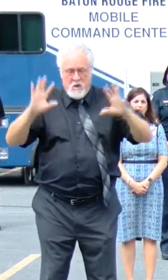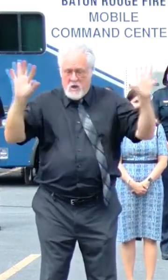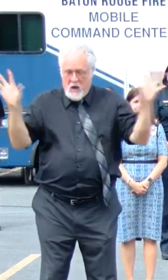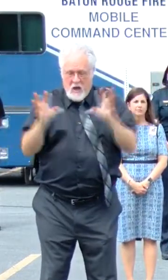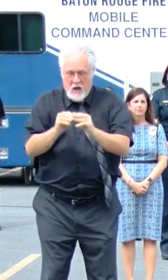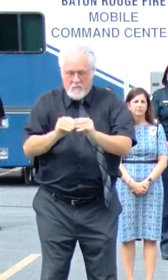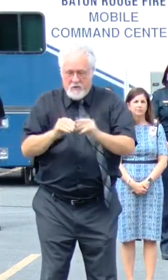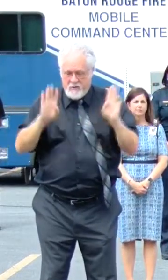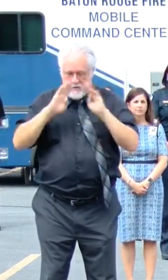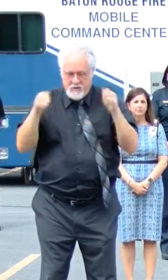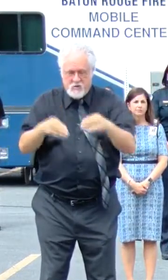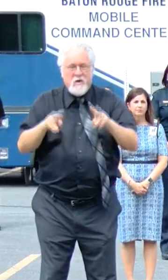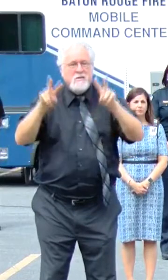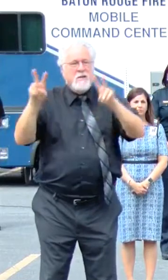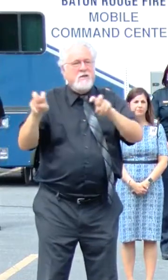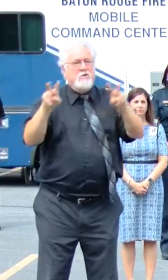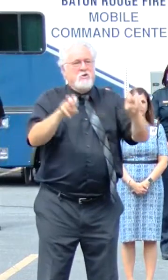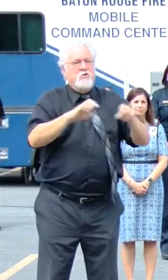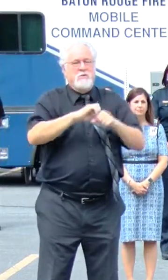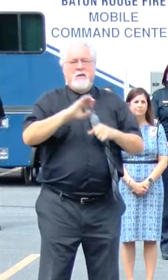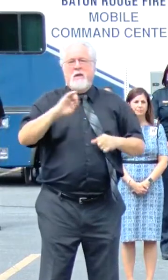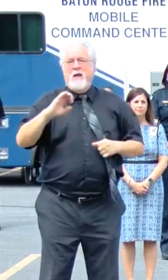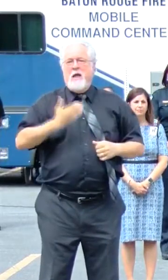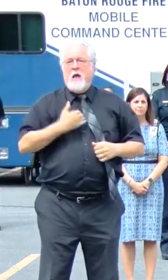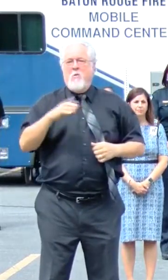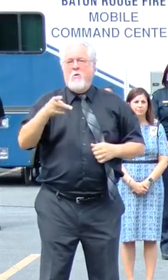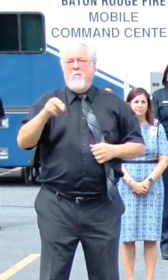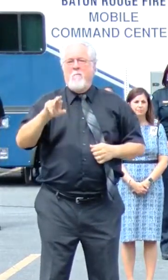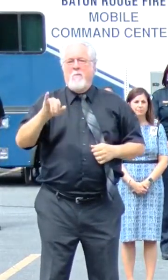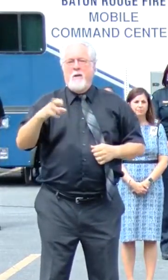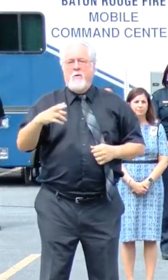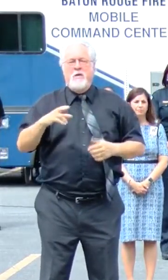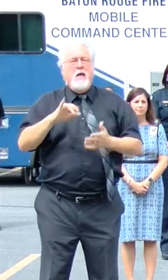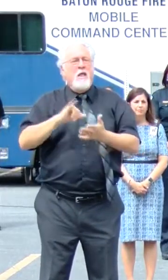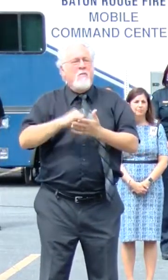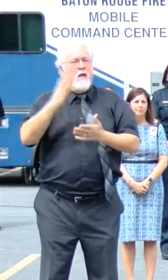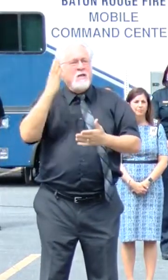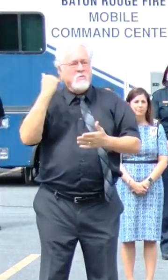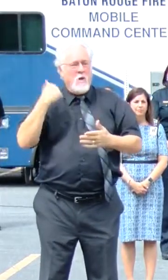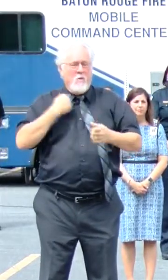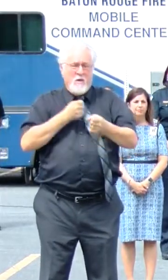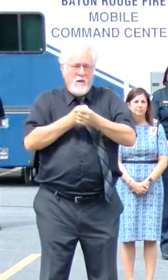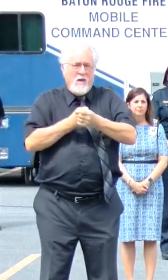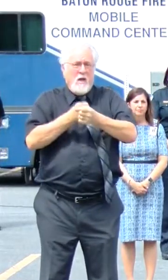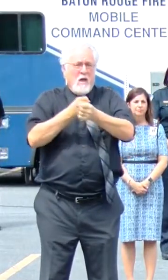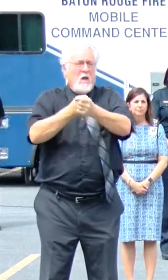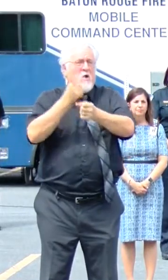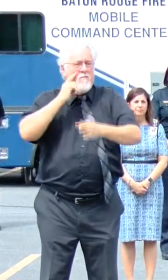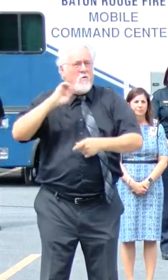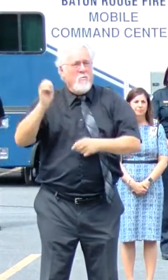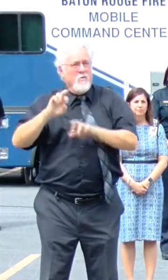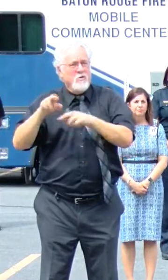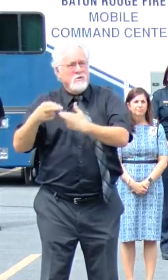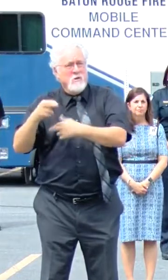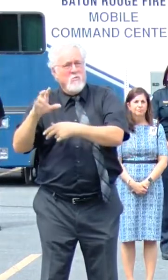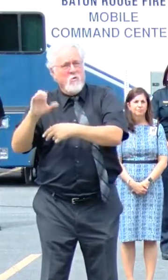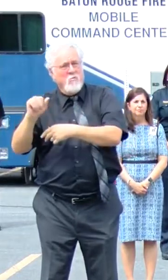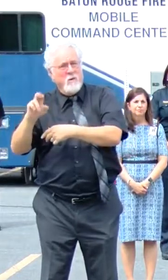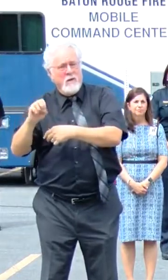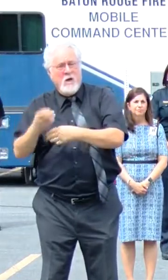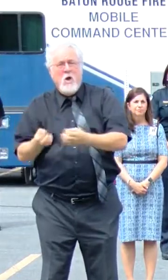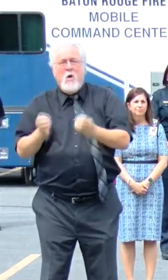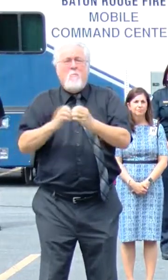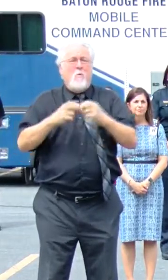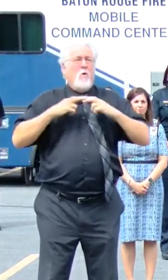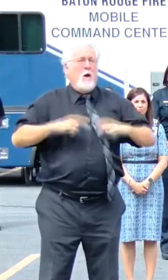issues across our parish. It's why we advocate tirelessly for emergency room care and greater health